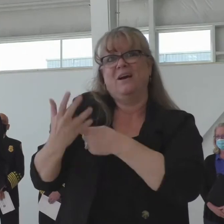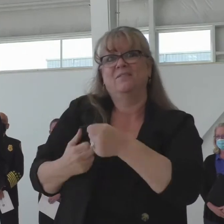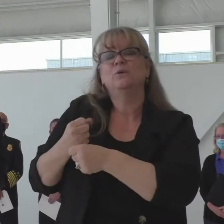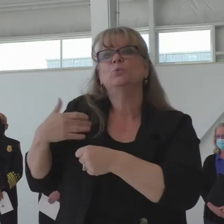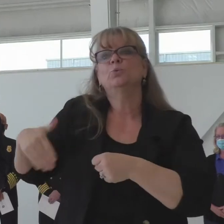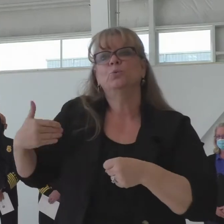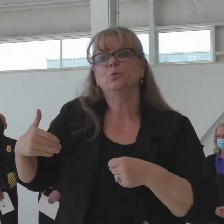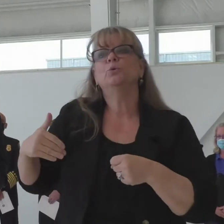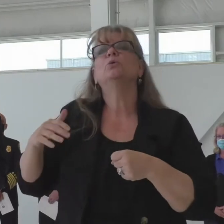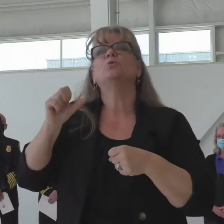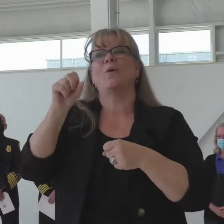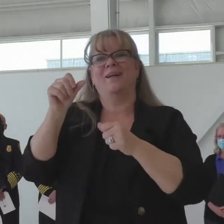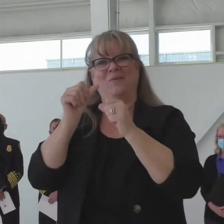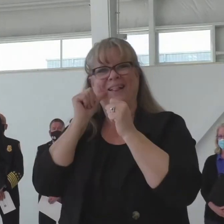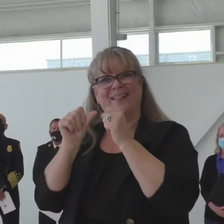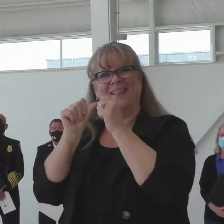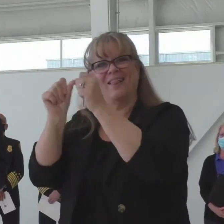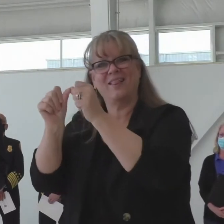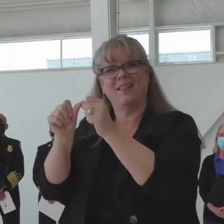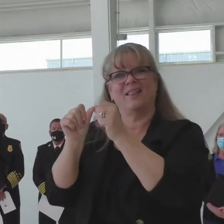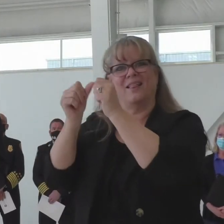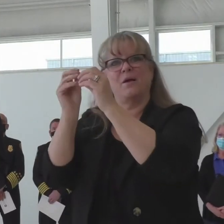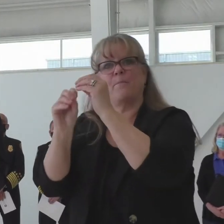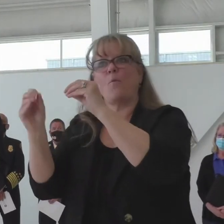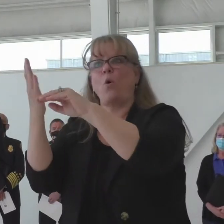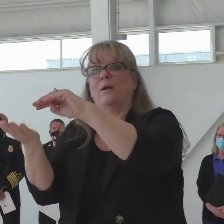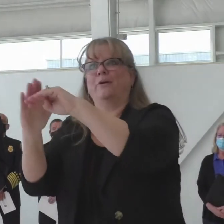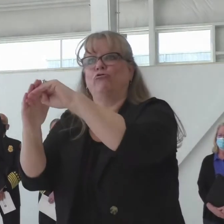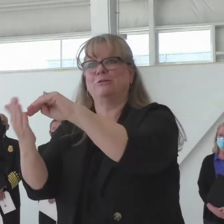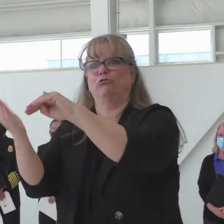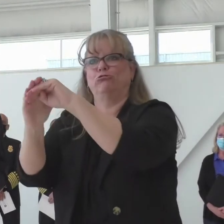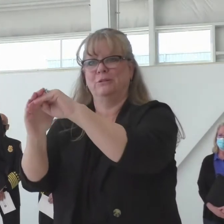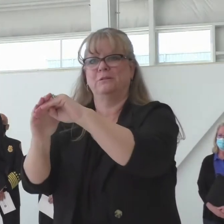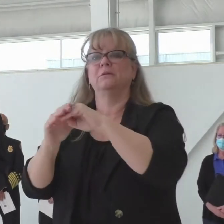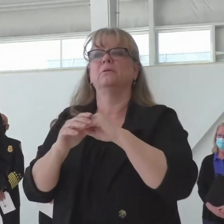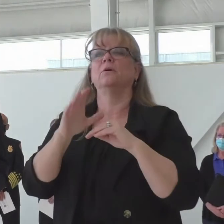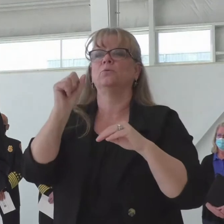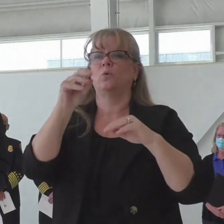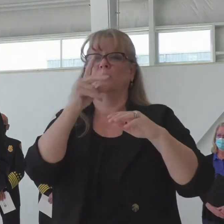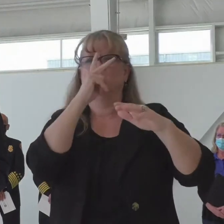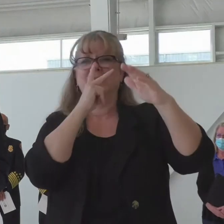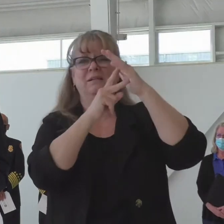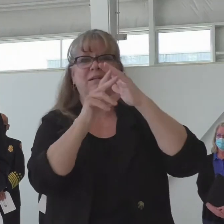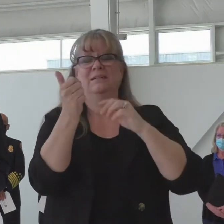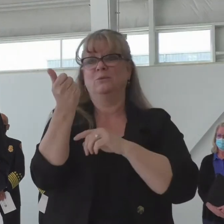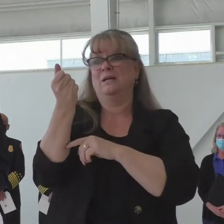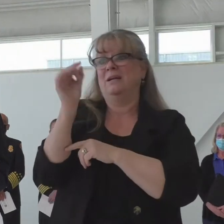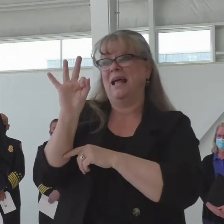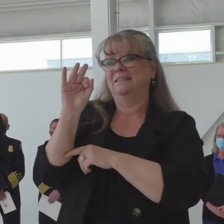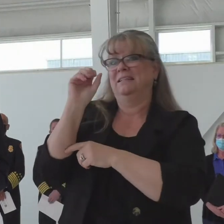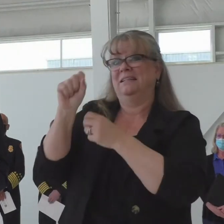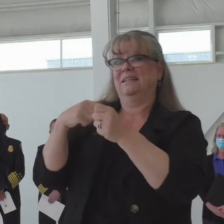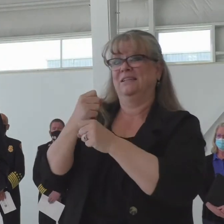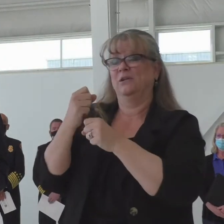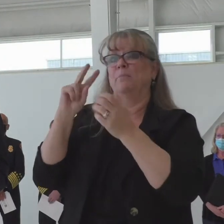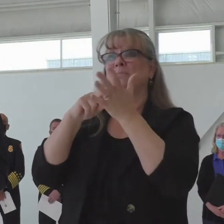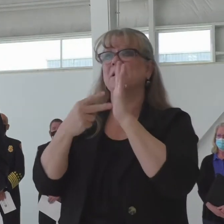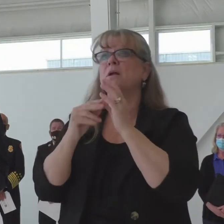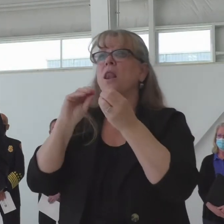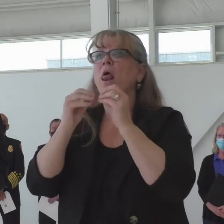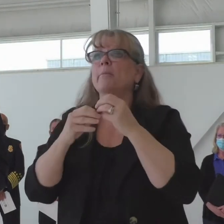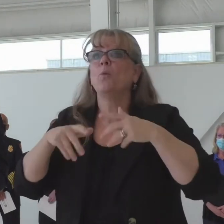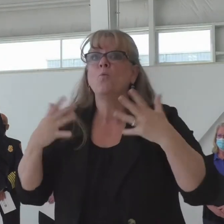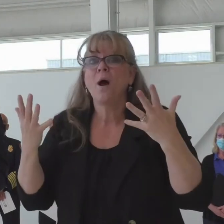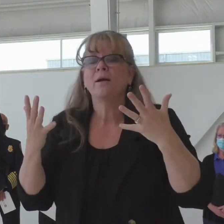The state demographer estimates that in the next 19 years, our population will grow from about 5.7 million